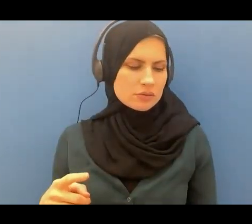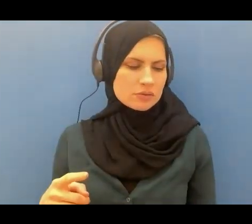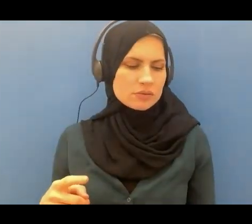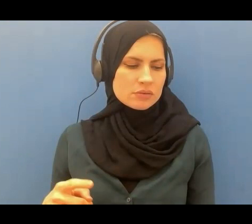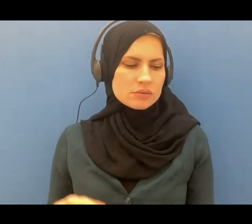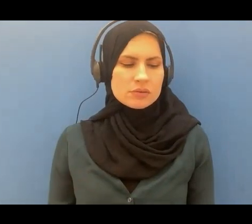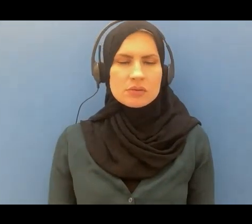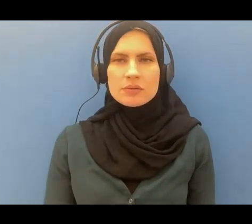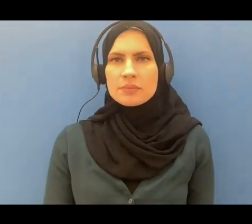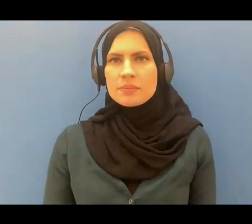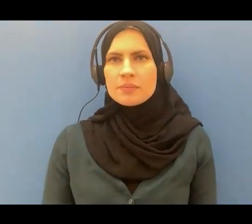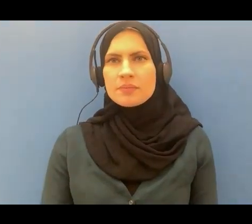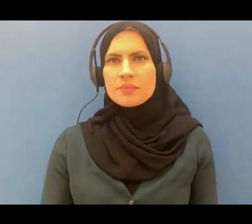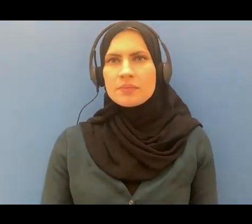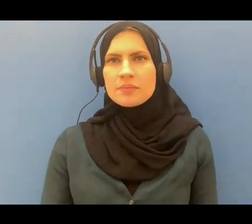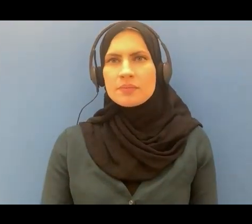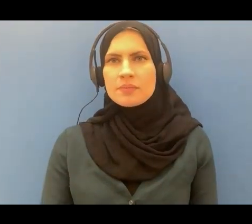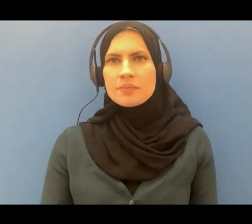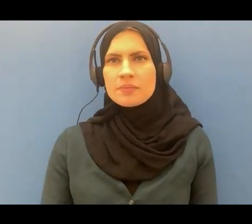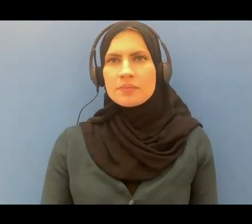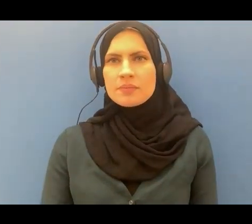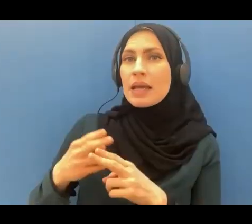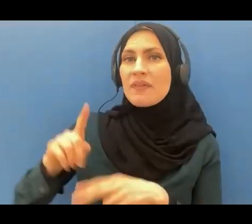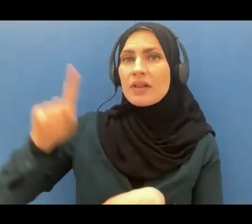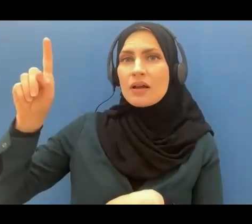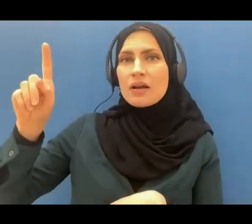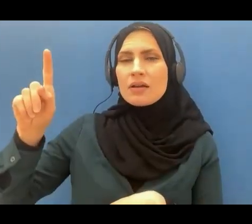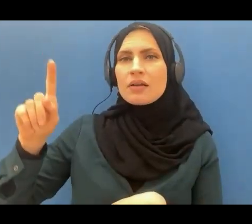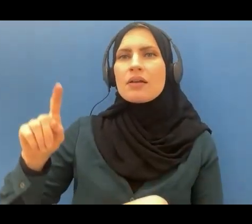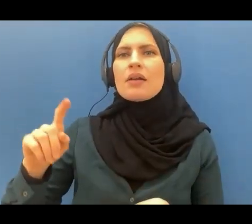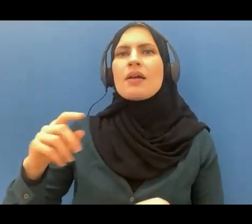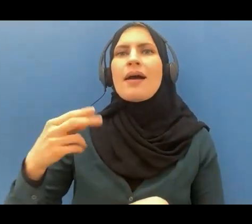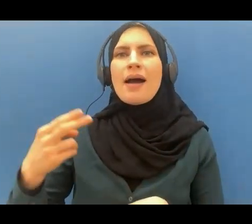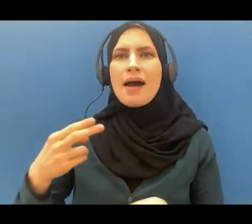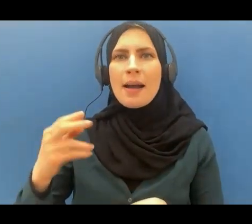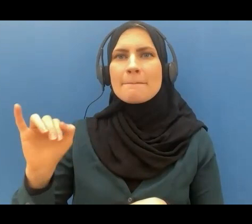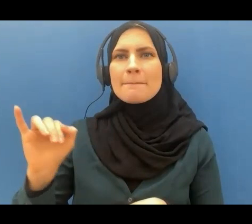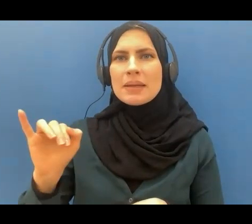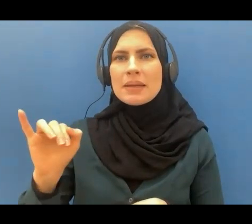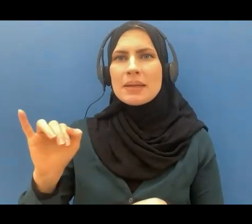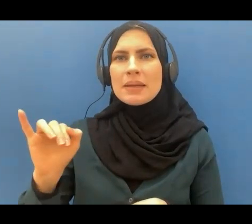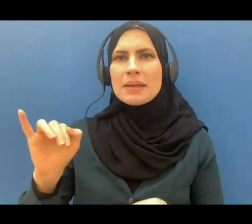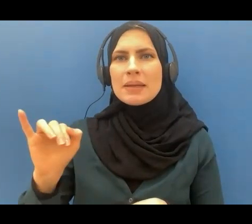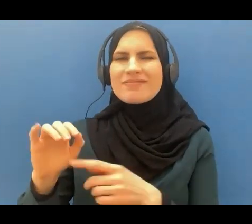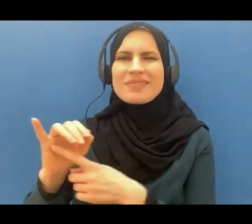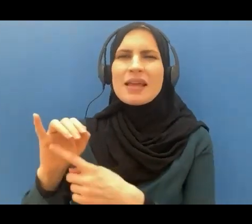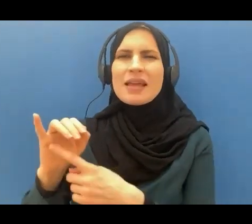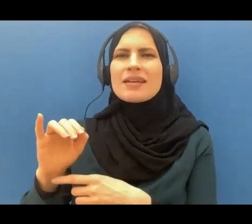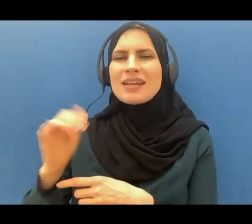in the name of Allah Hamin and we mentioned before that those letters